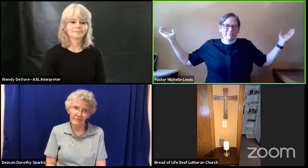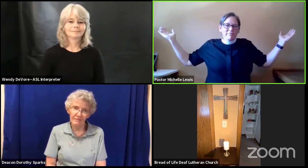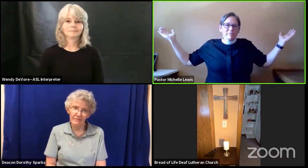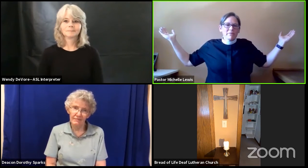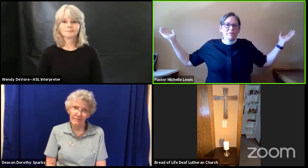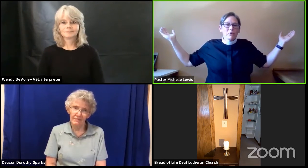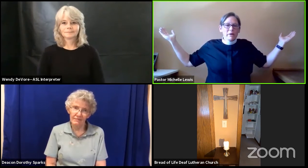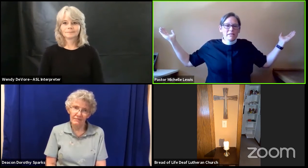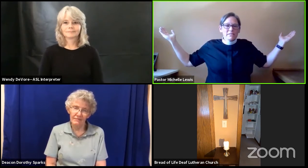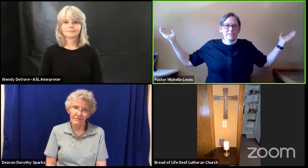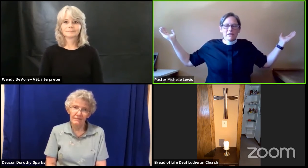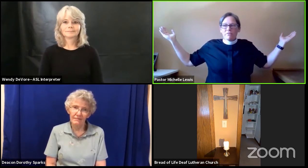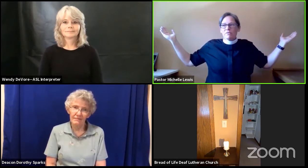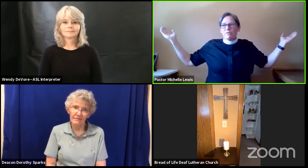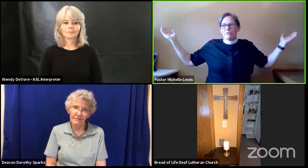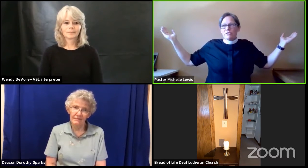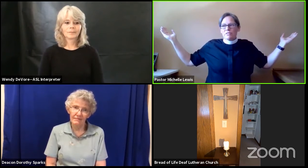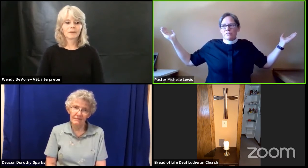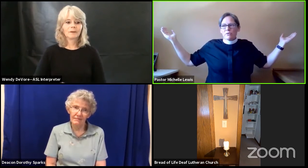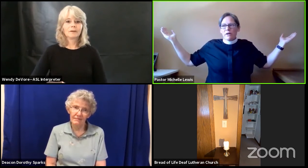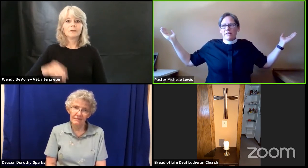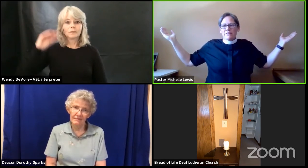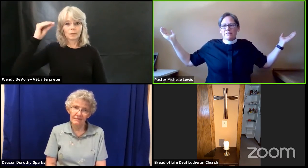the grace of our Lord Jesus Christ